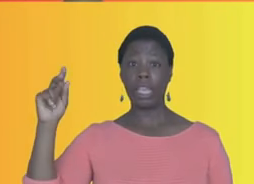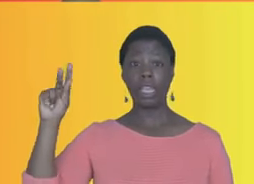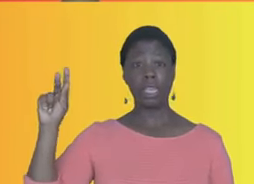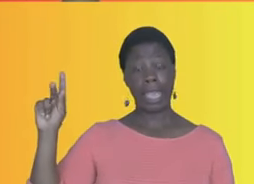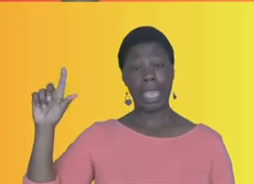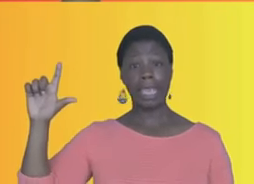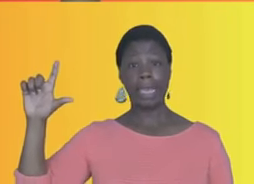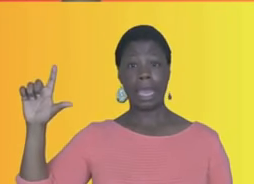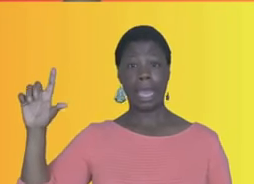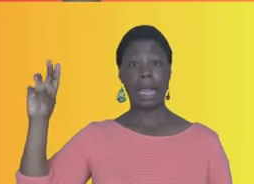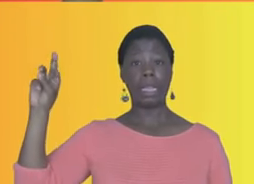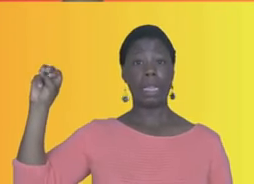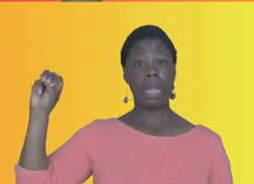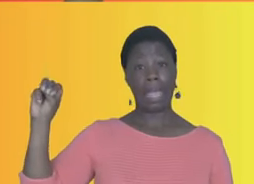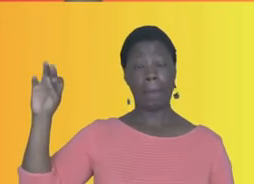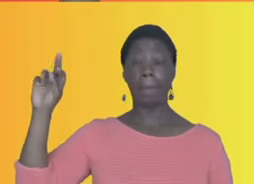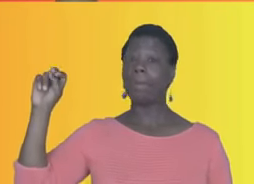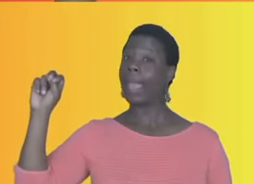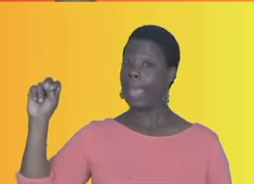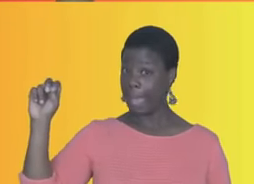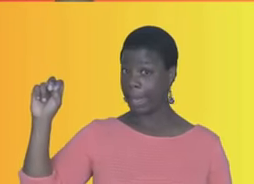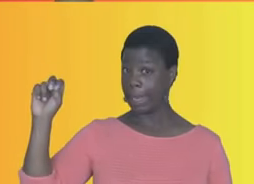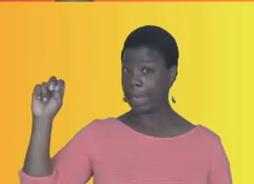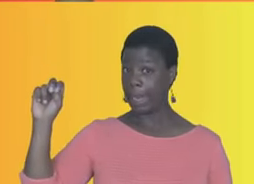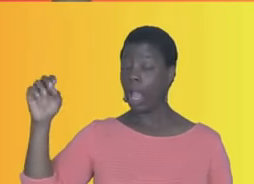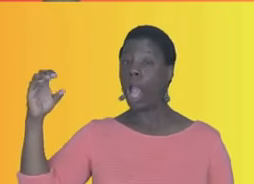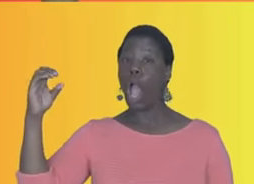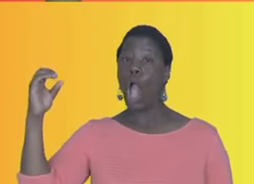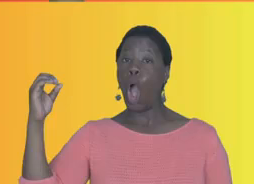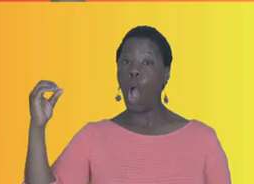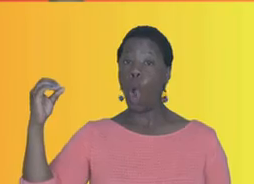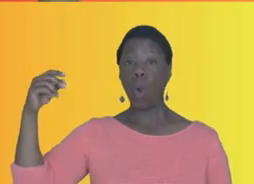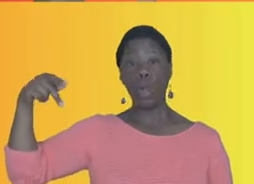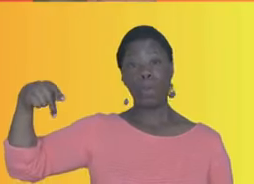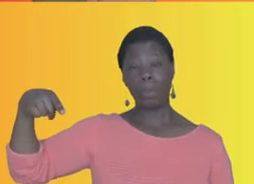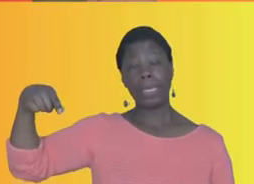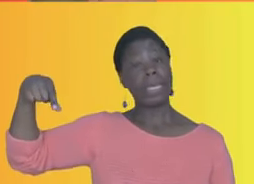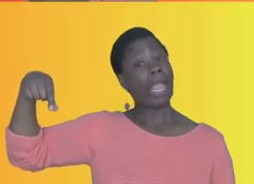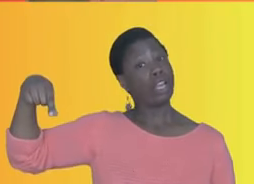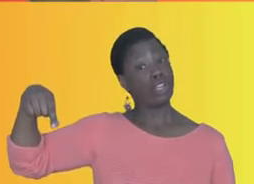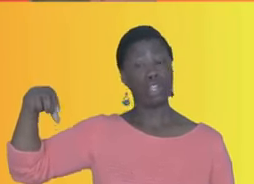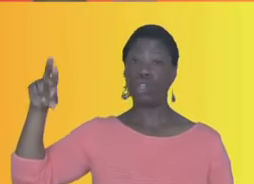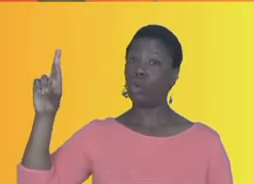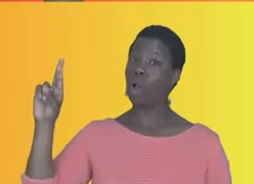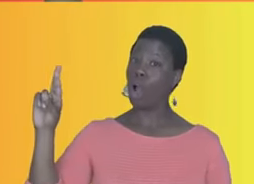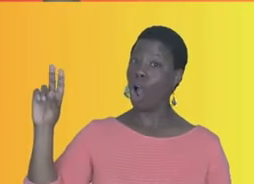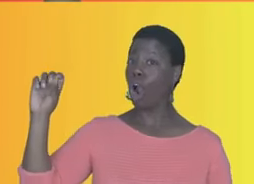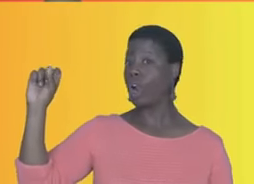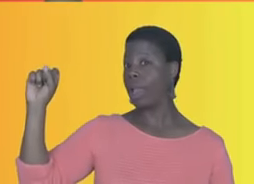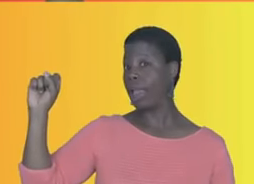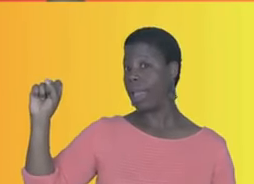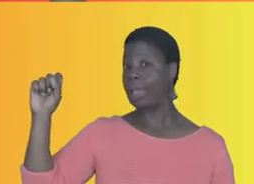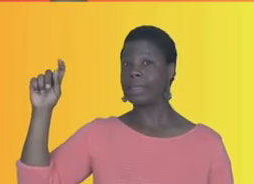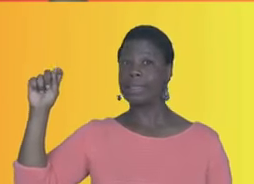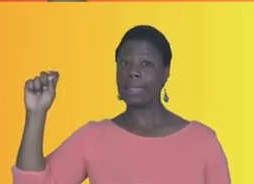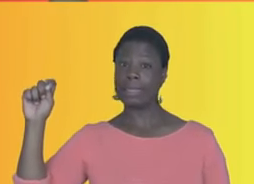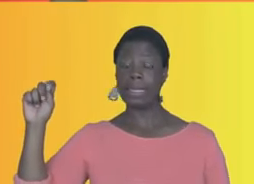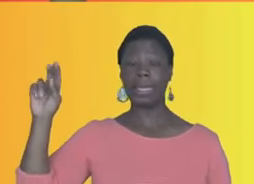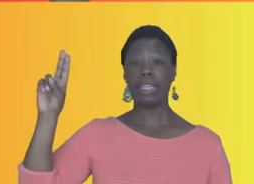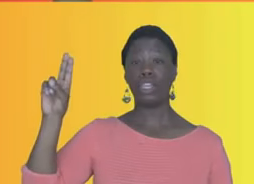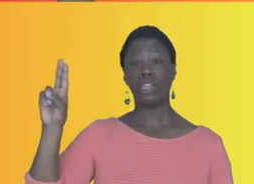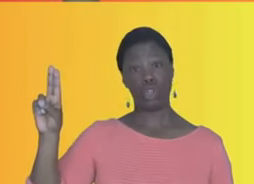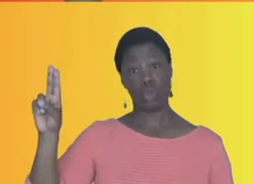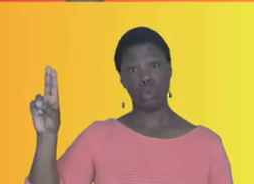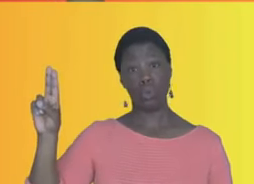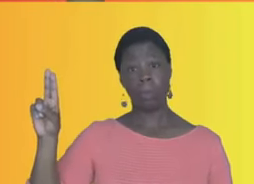J K L M N O P Q R S